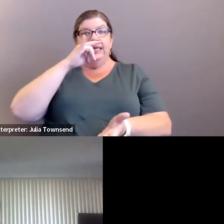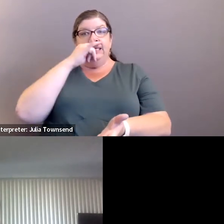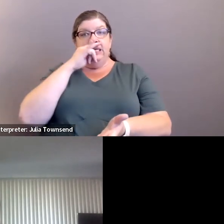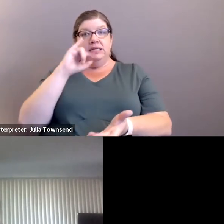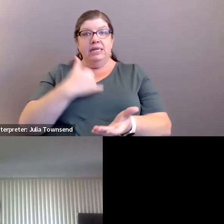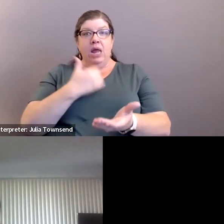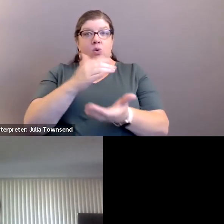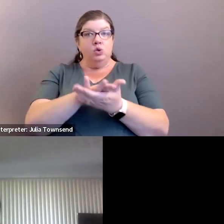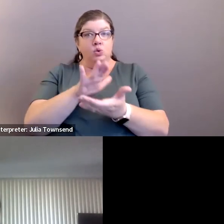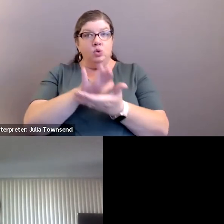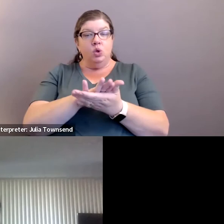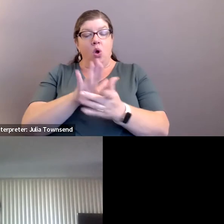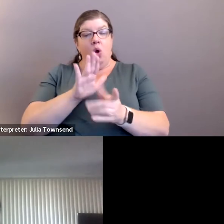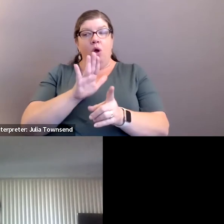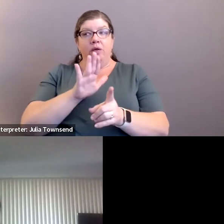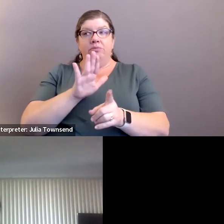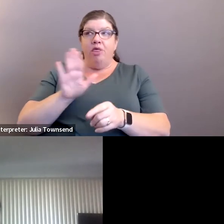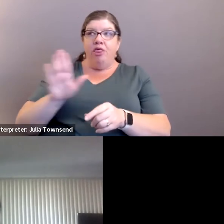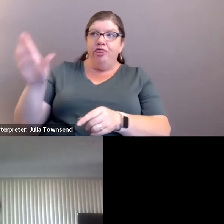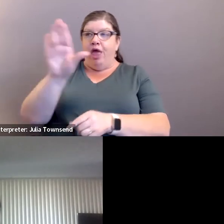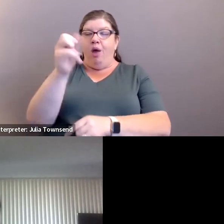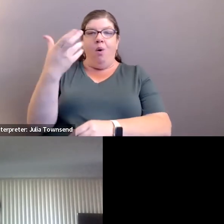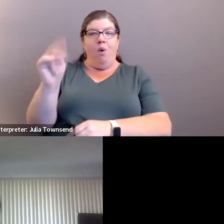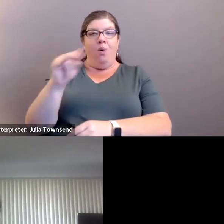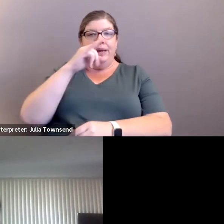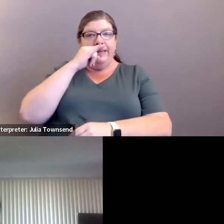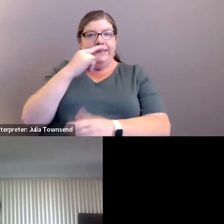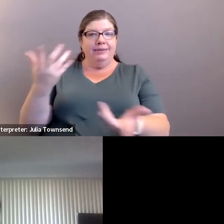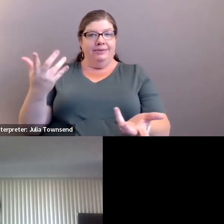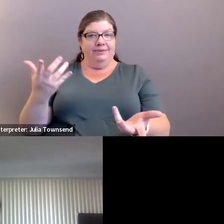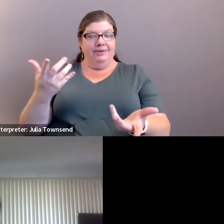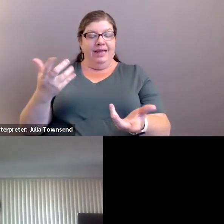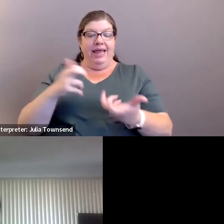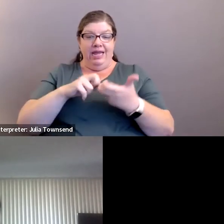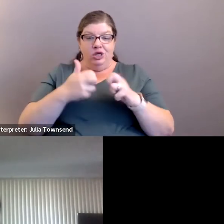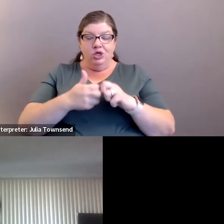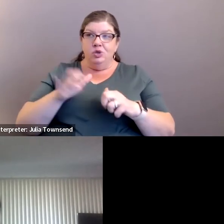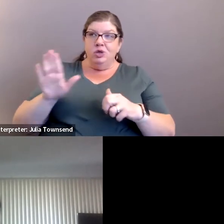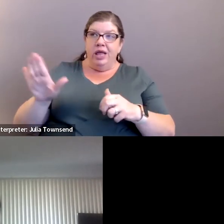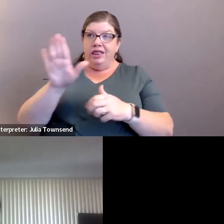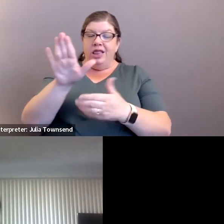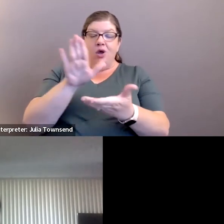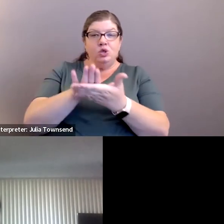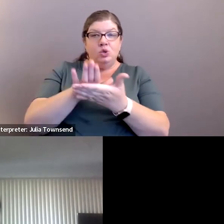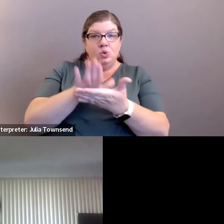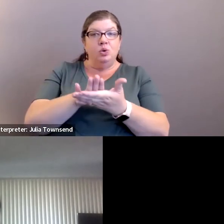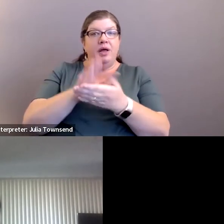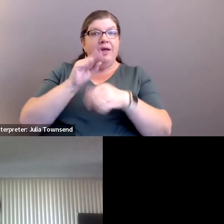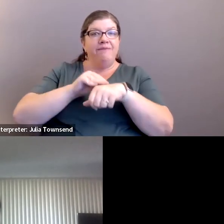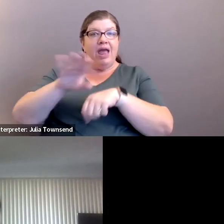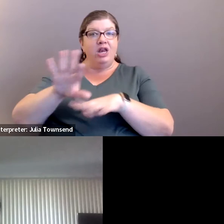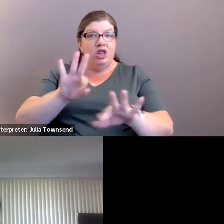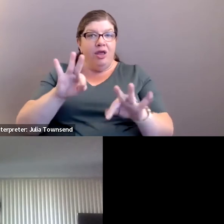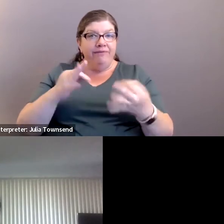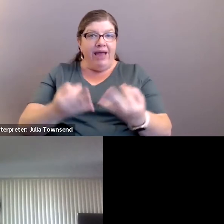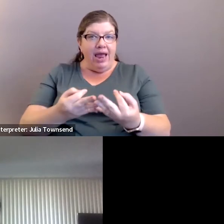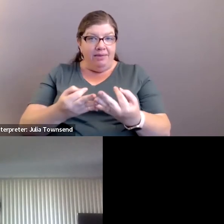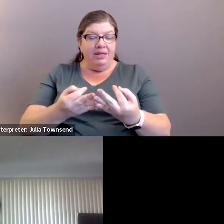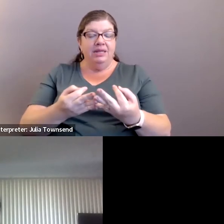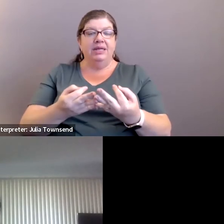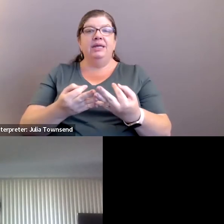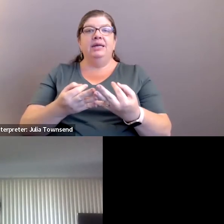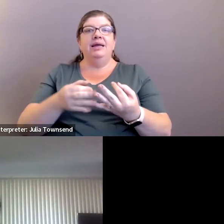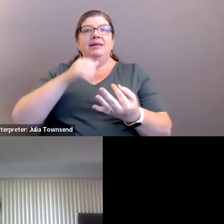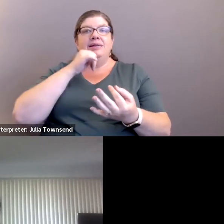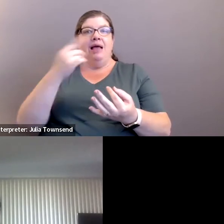in our schools are their own kids that that issues in their school or issues that that are affecting their family. And